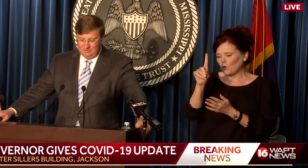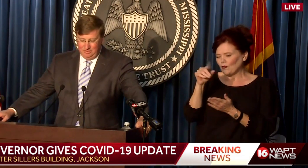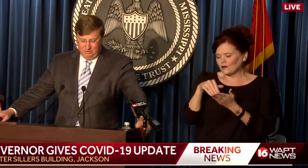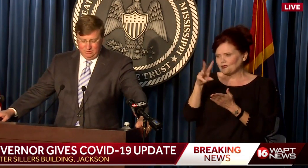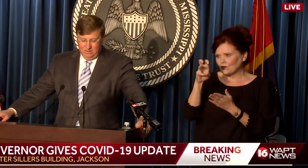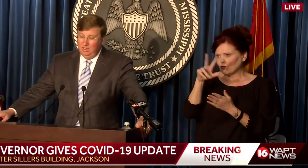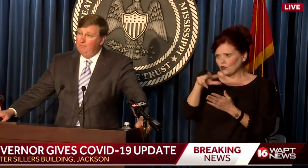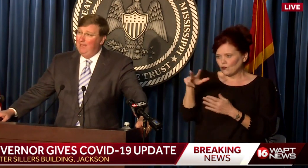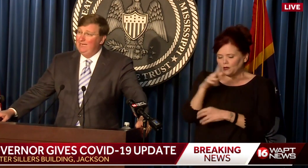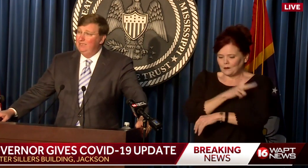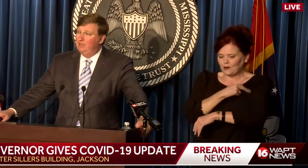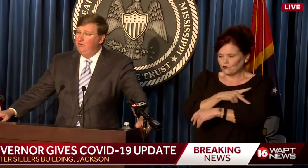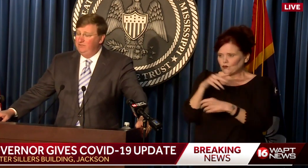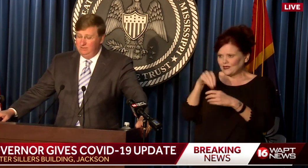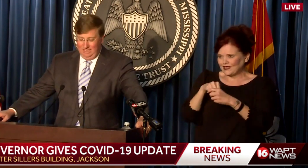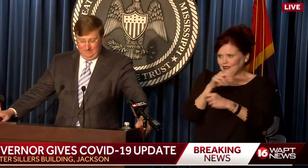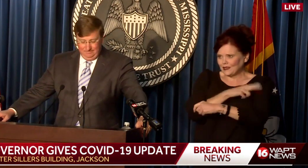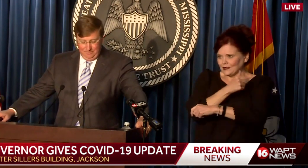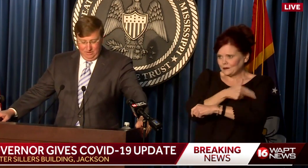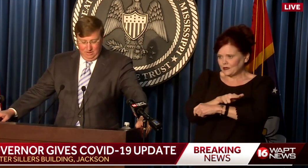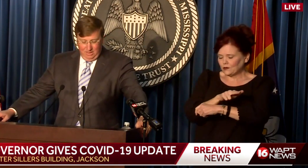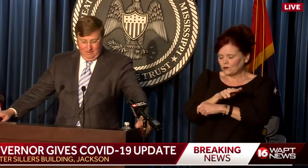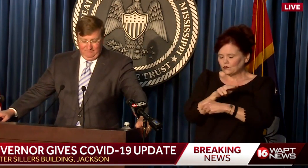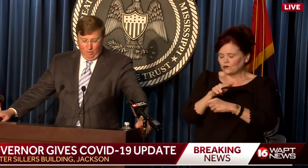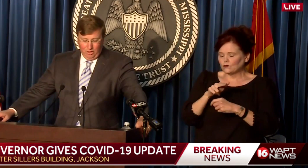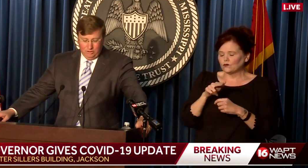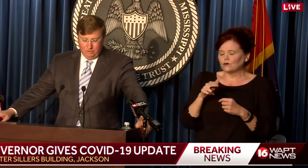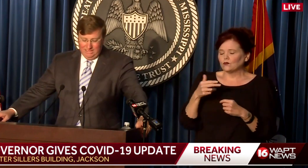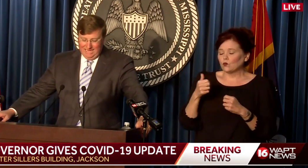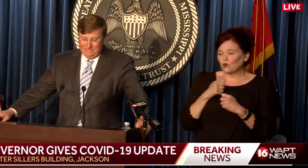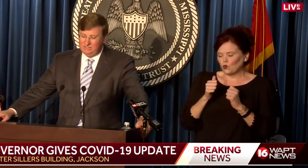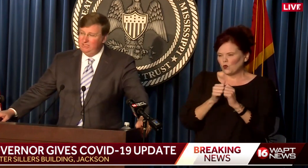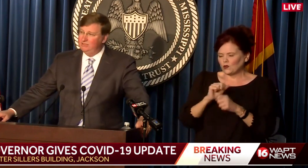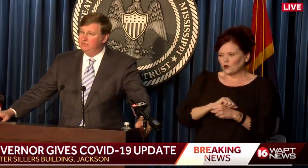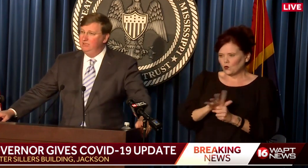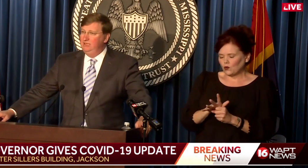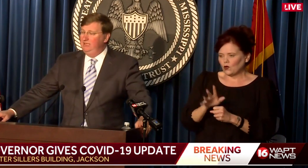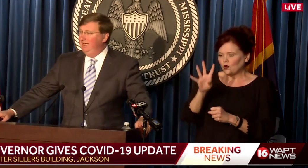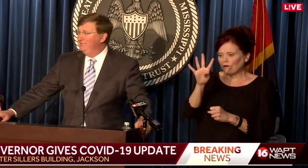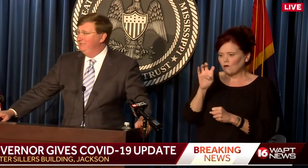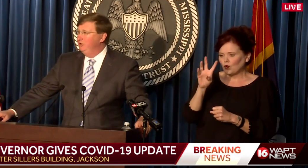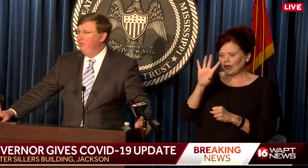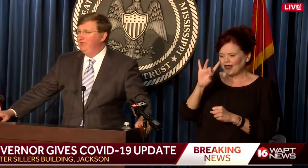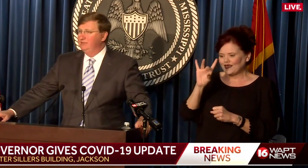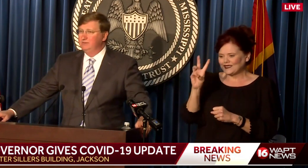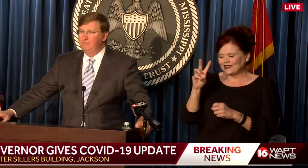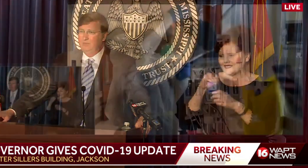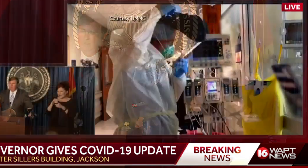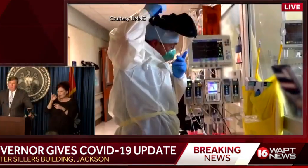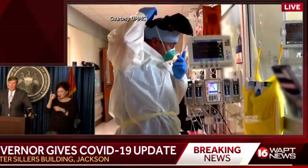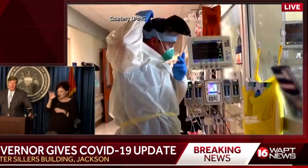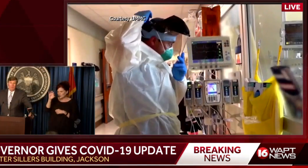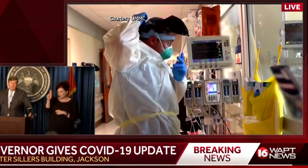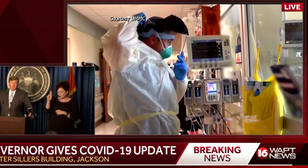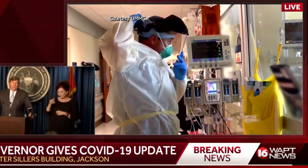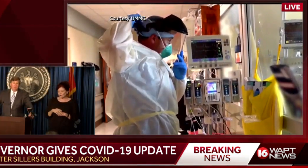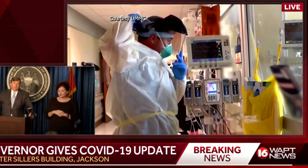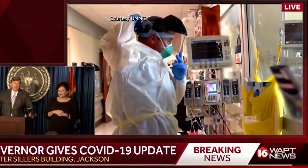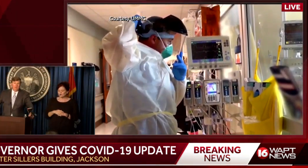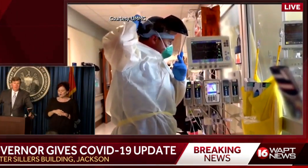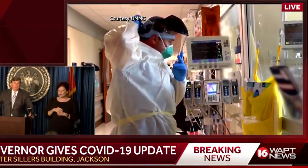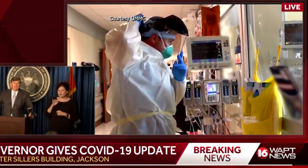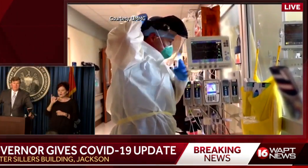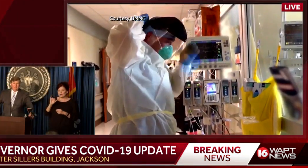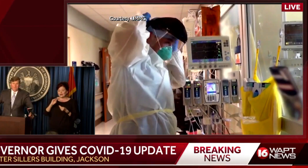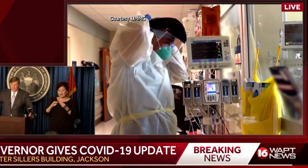in hospitals battling COVID today and 486 in ICU beds. Both of those